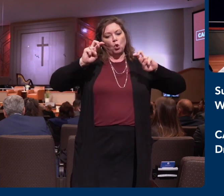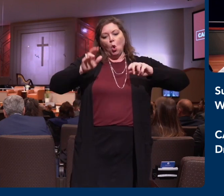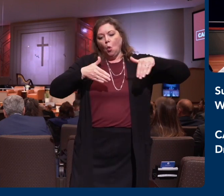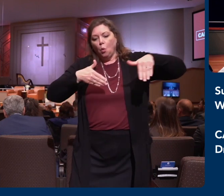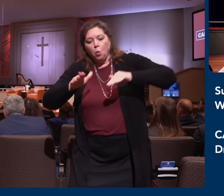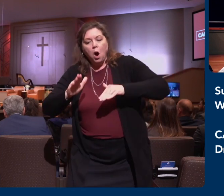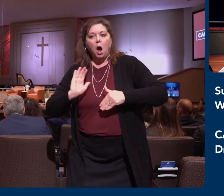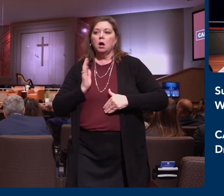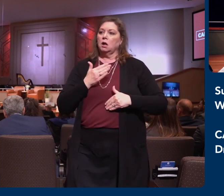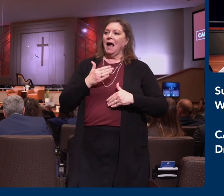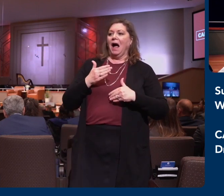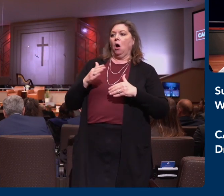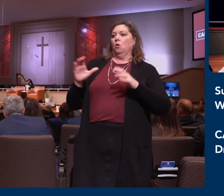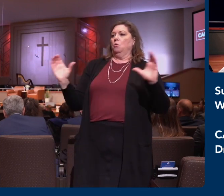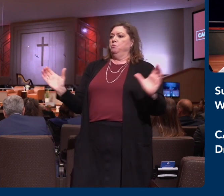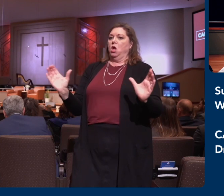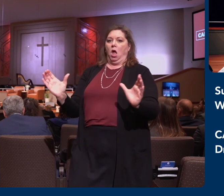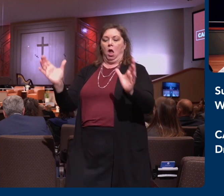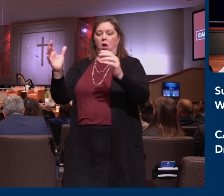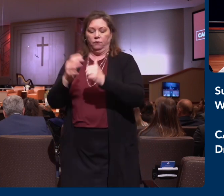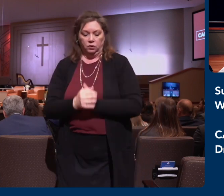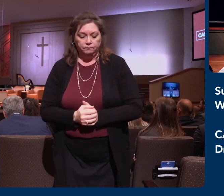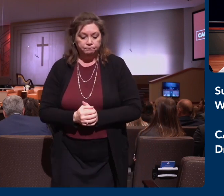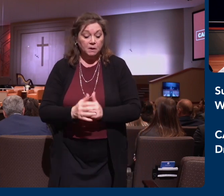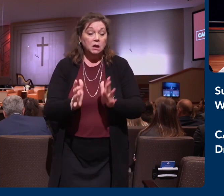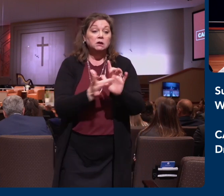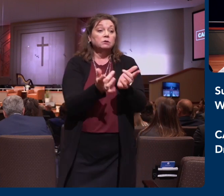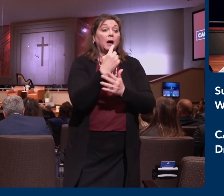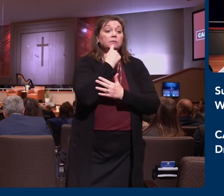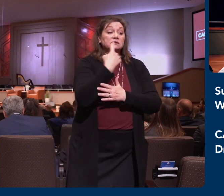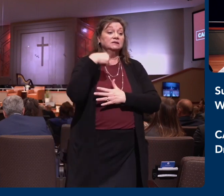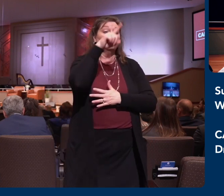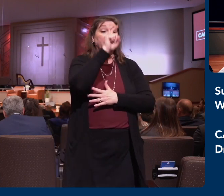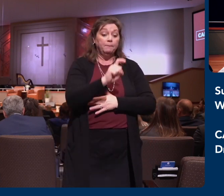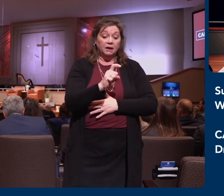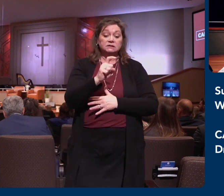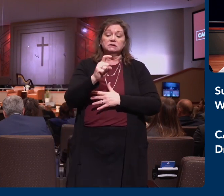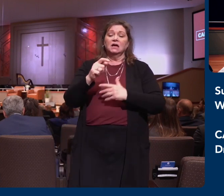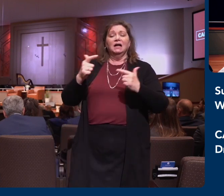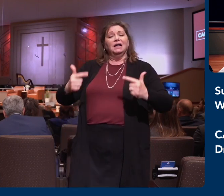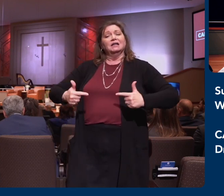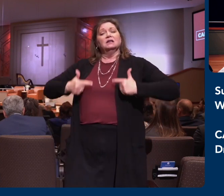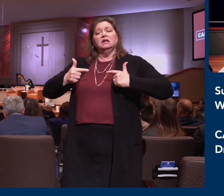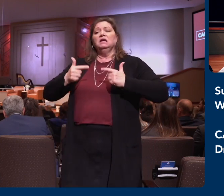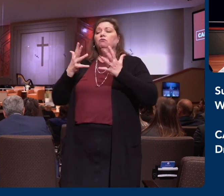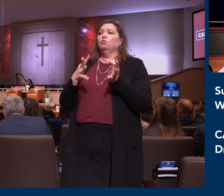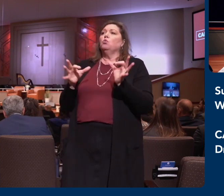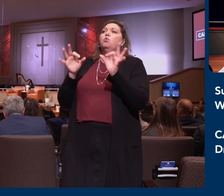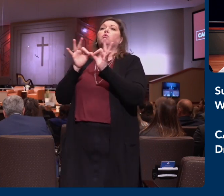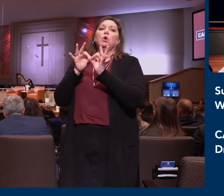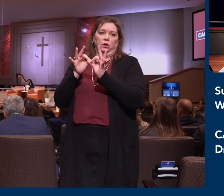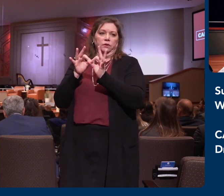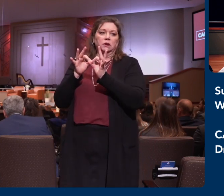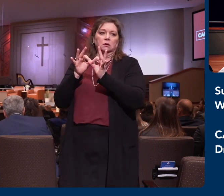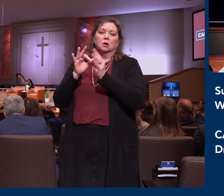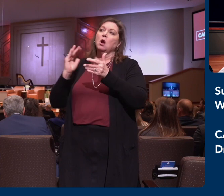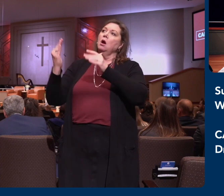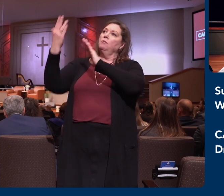chapter 1 and verse 10, the Bible says that ye might walk worthy of the Lord unto all pleasing. We as believers